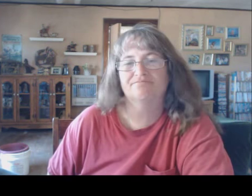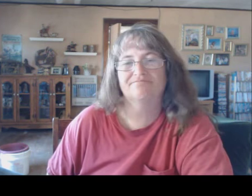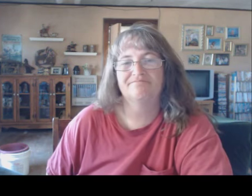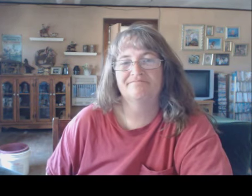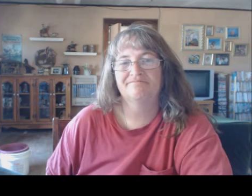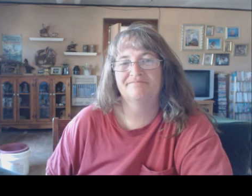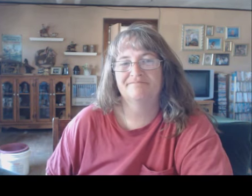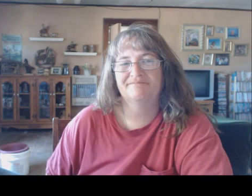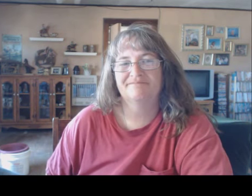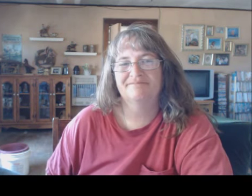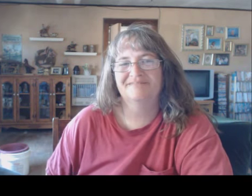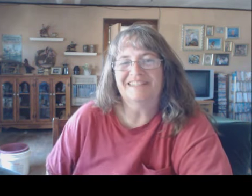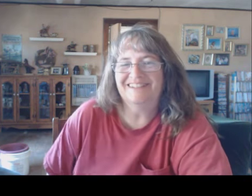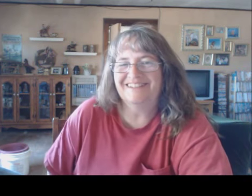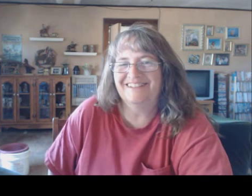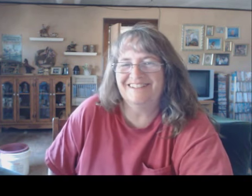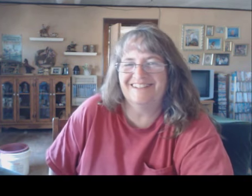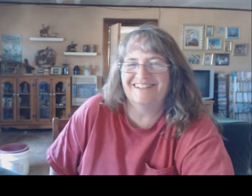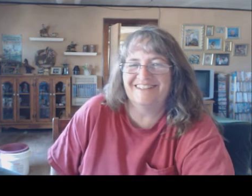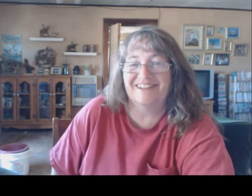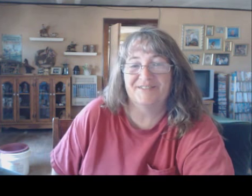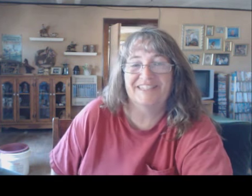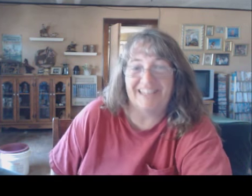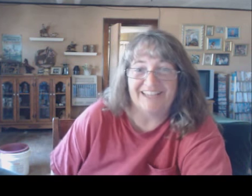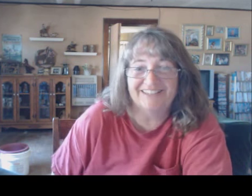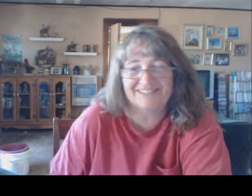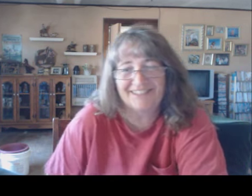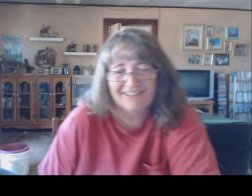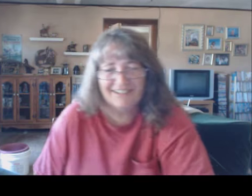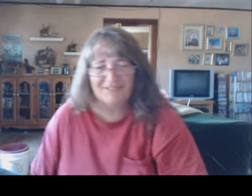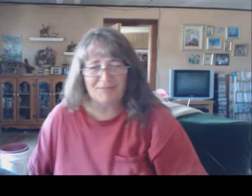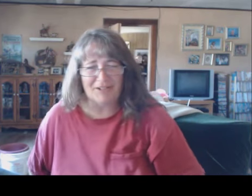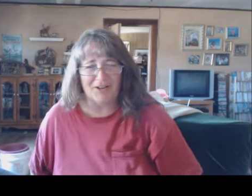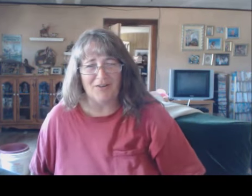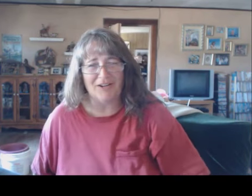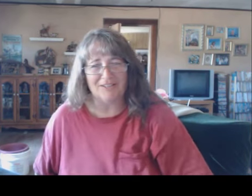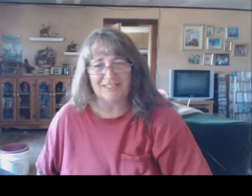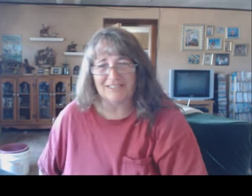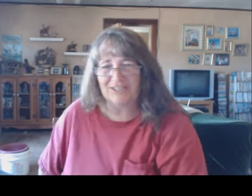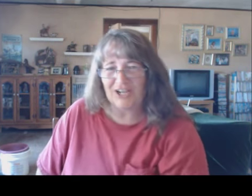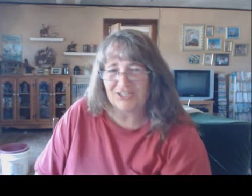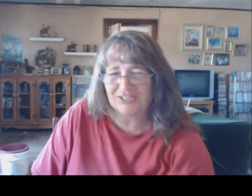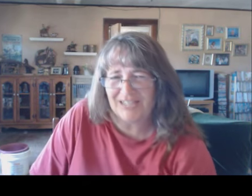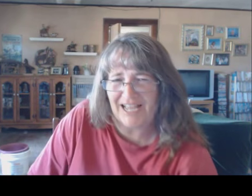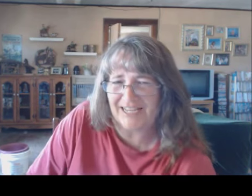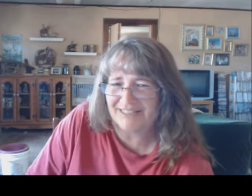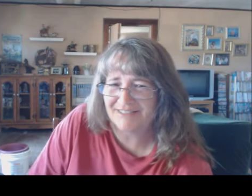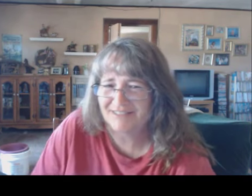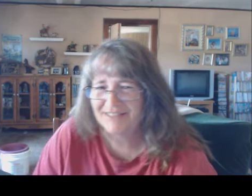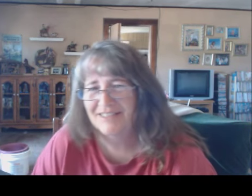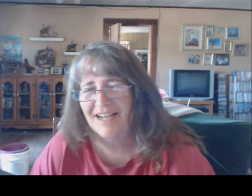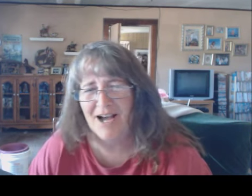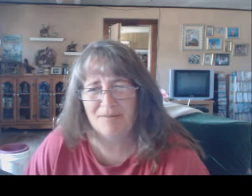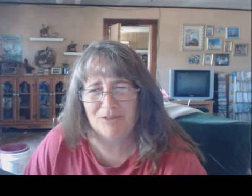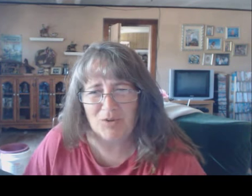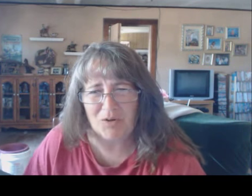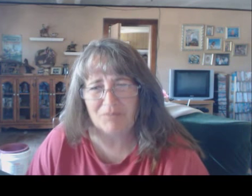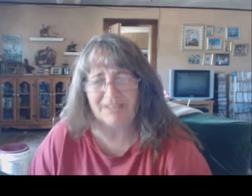Um... There are many days like that. There are many days. It's been going on since Thursday. I'm sore in